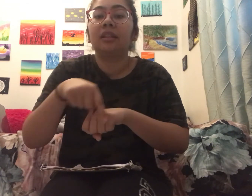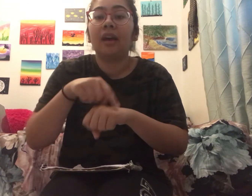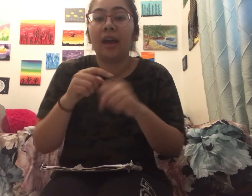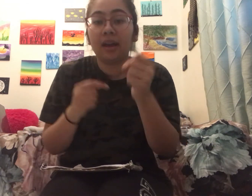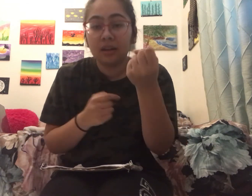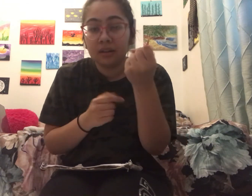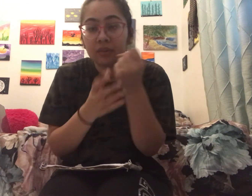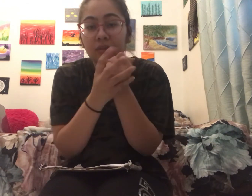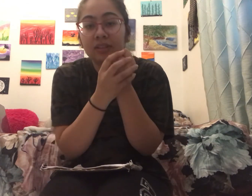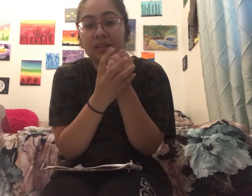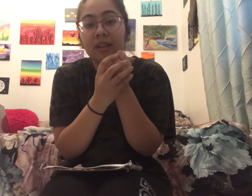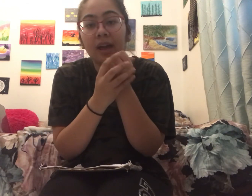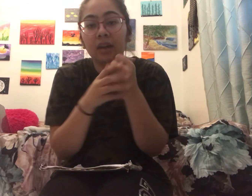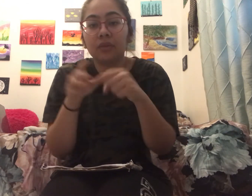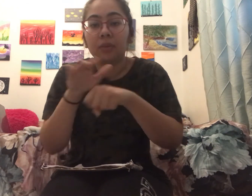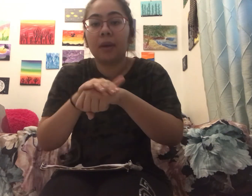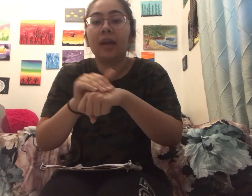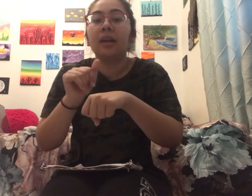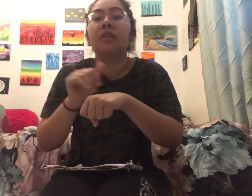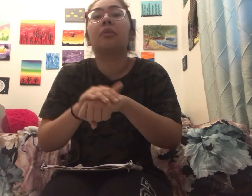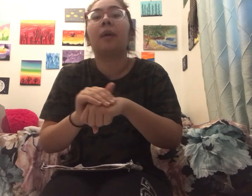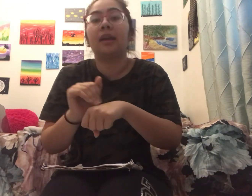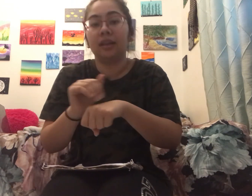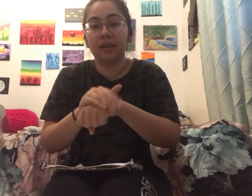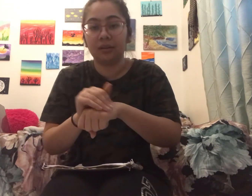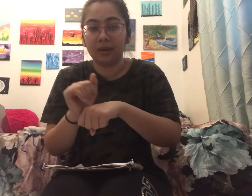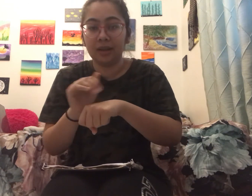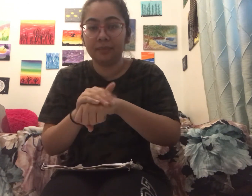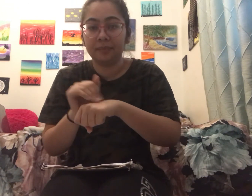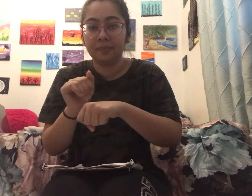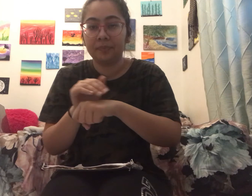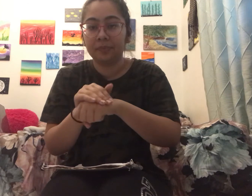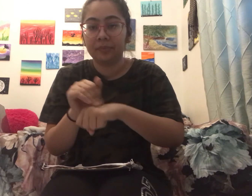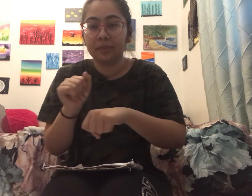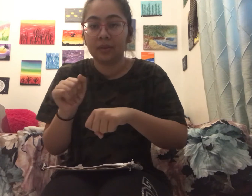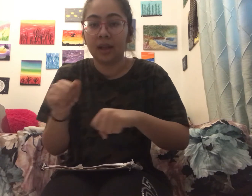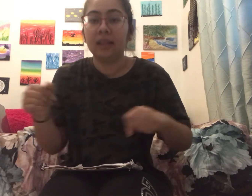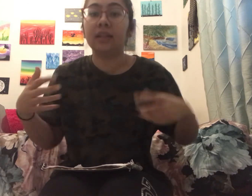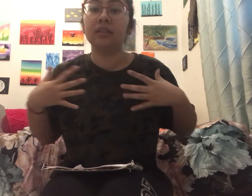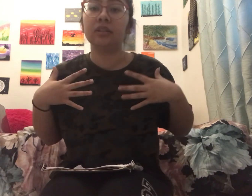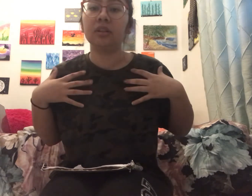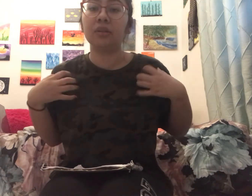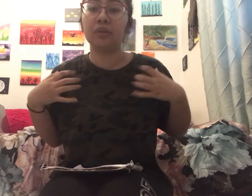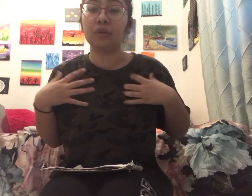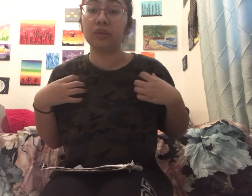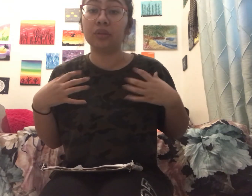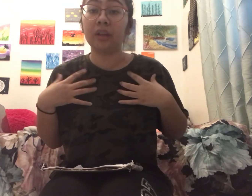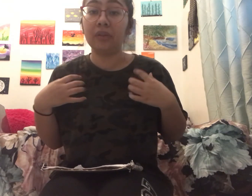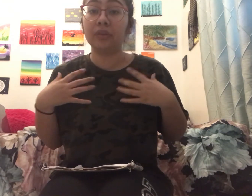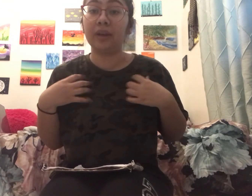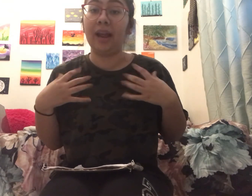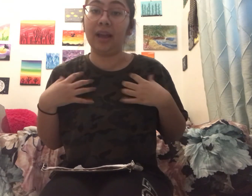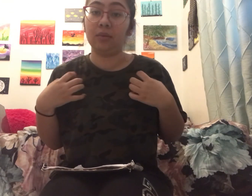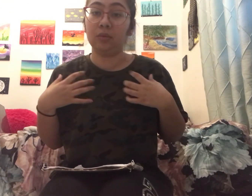the head your fist is the head of your pet pet you're petting it okay and this is a universal sign for an animal